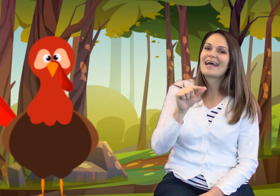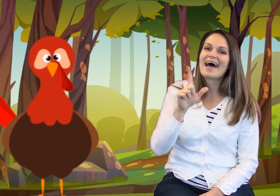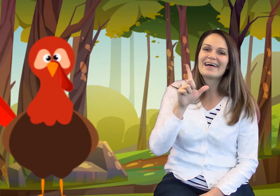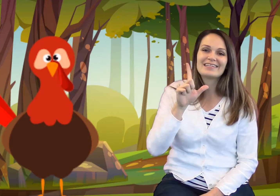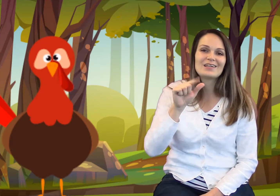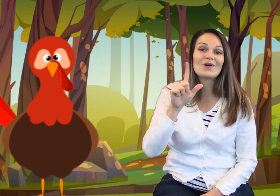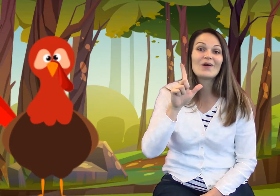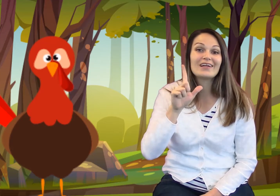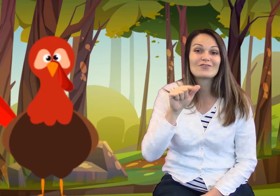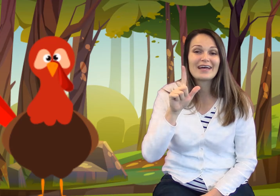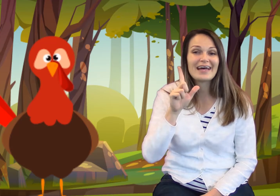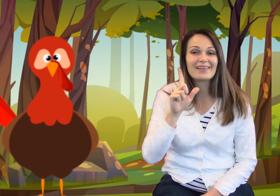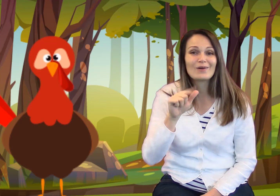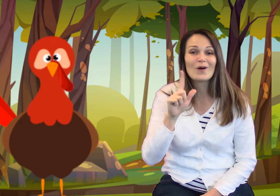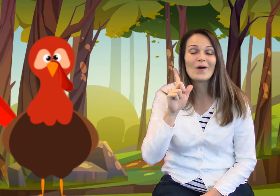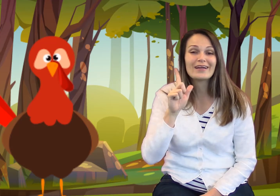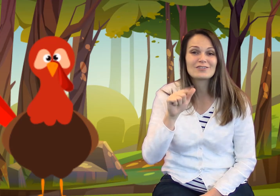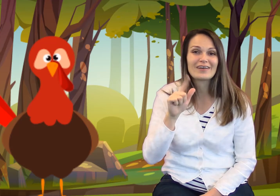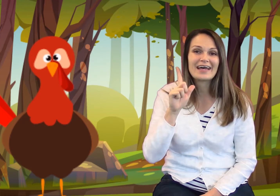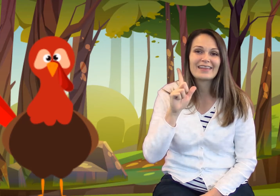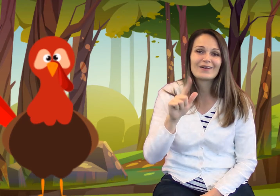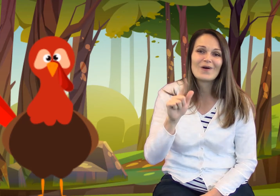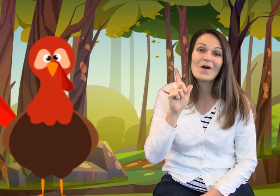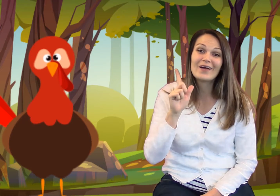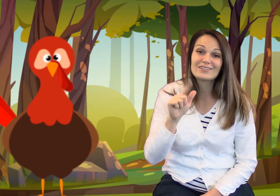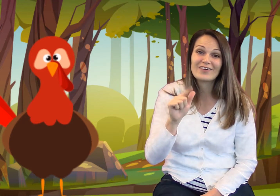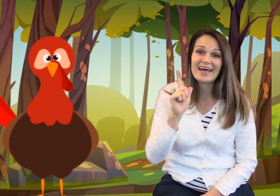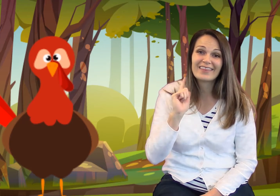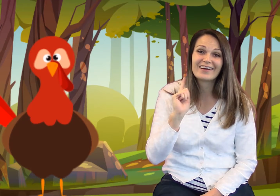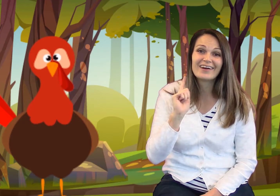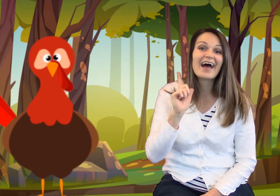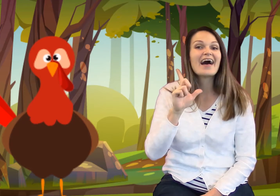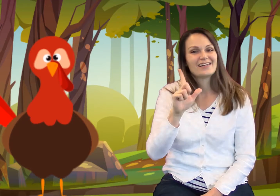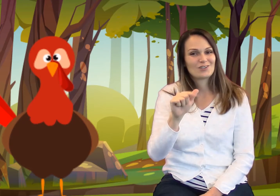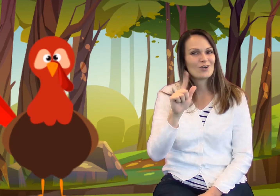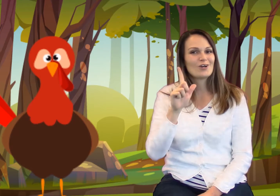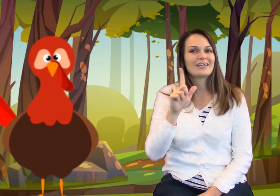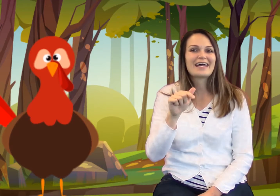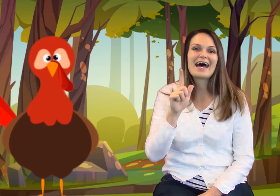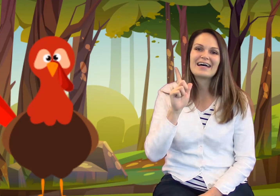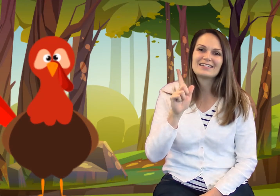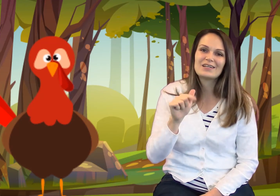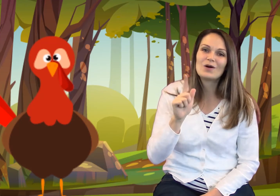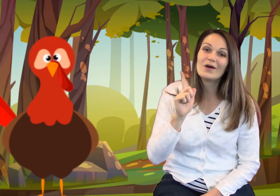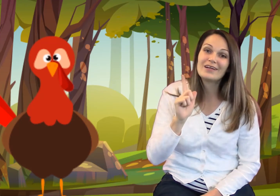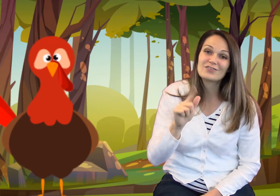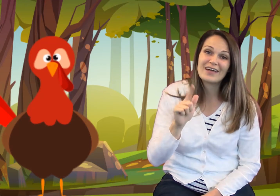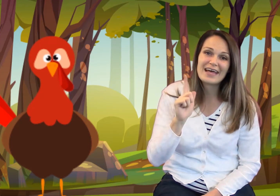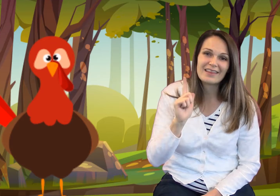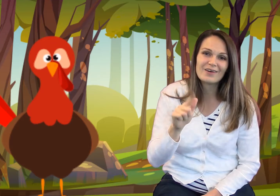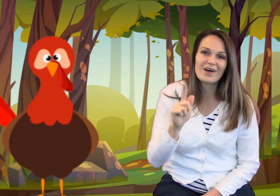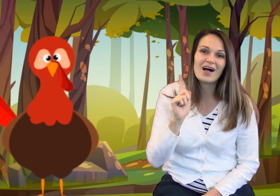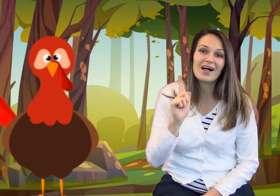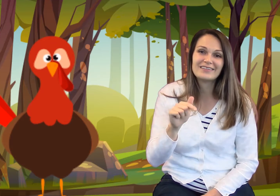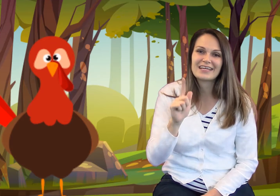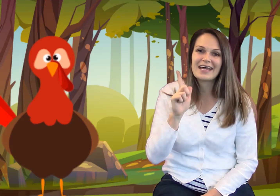has an orange feather, orange feather, orange feather. Turkey has an orange feather all day